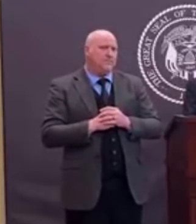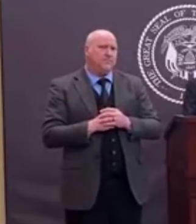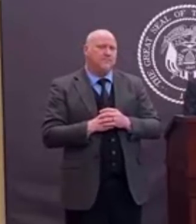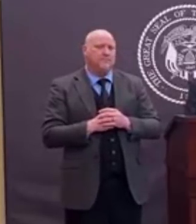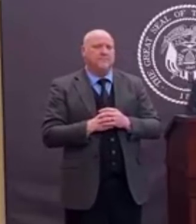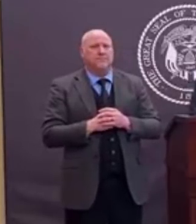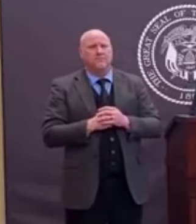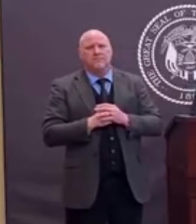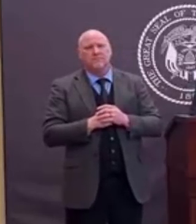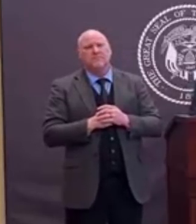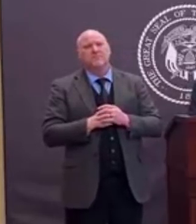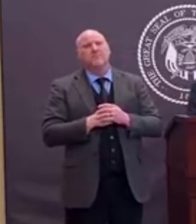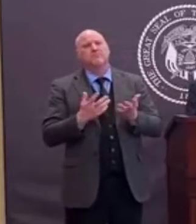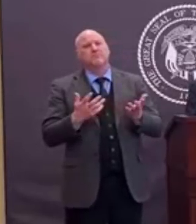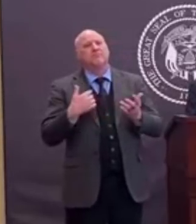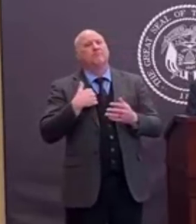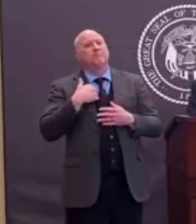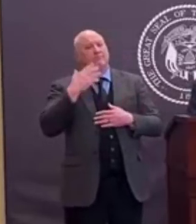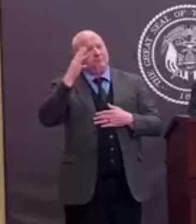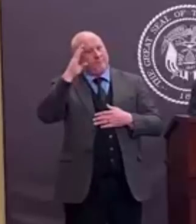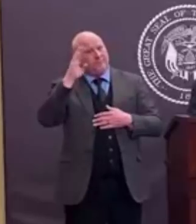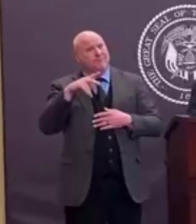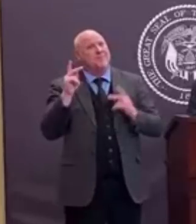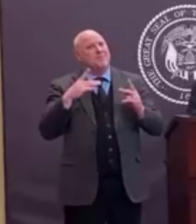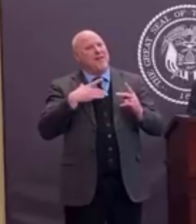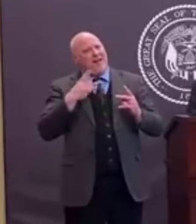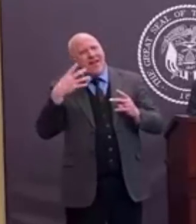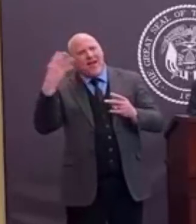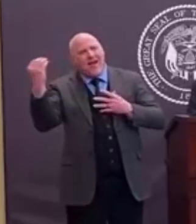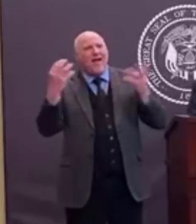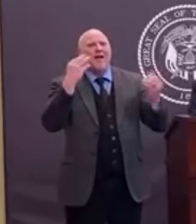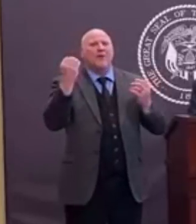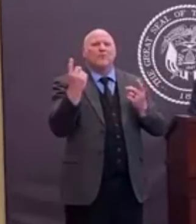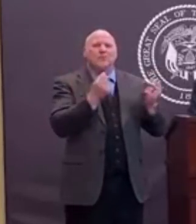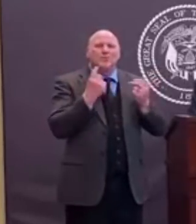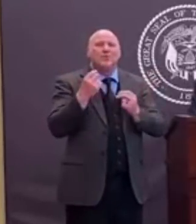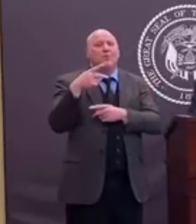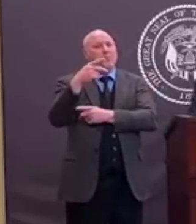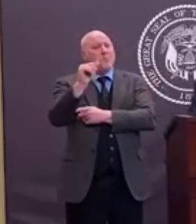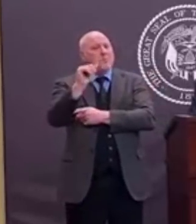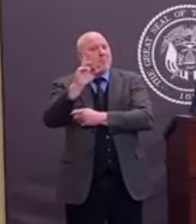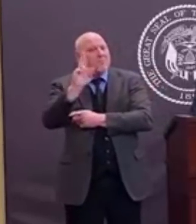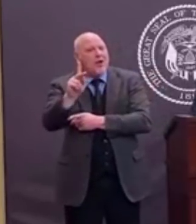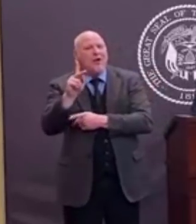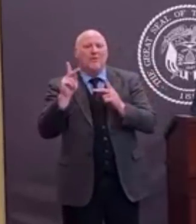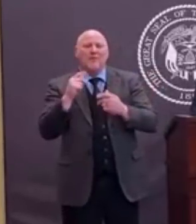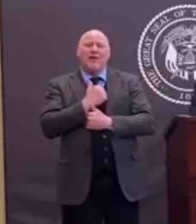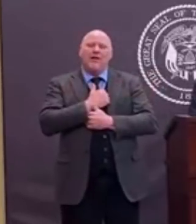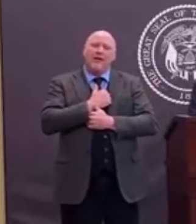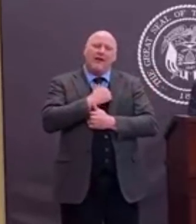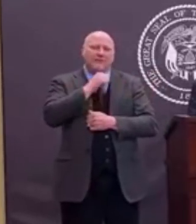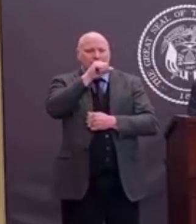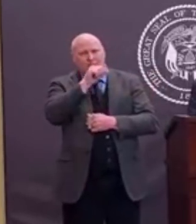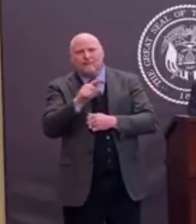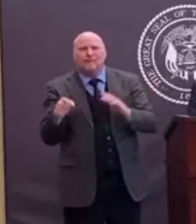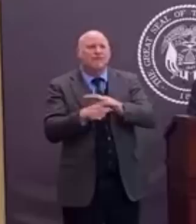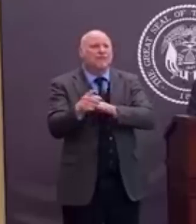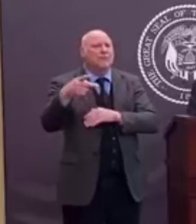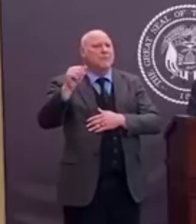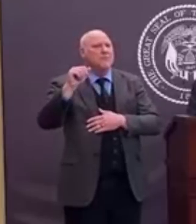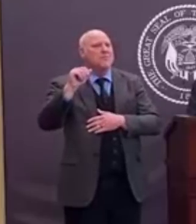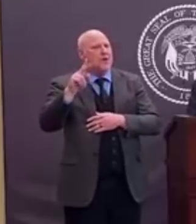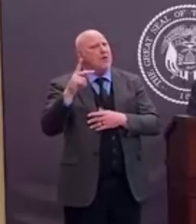I know outdoor activities and parks are a question, and certainly individuals may engage in outdoor activities. We've talked about